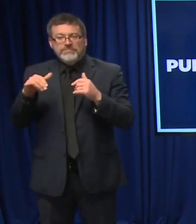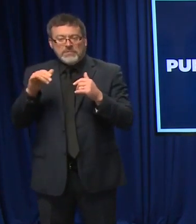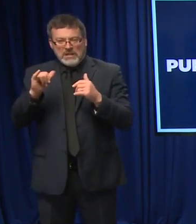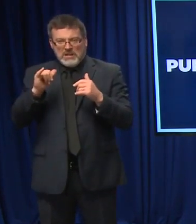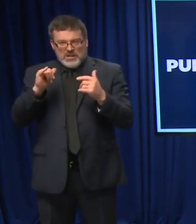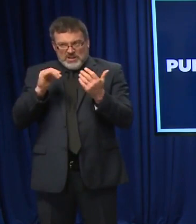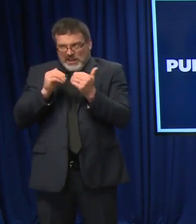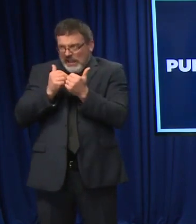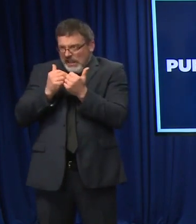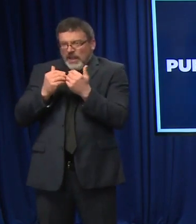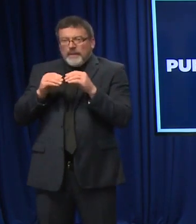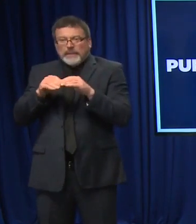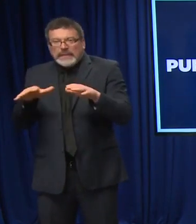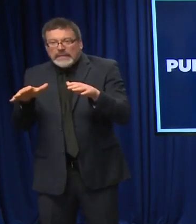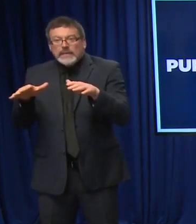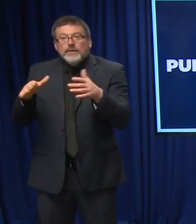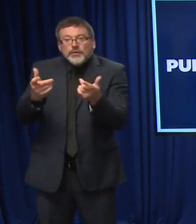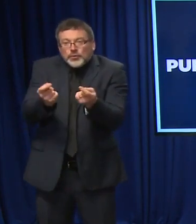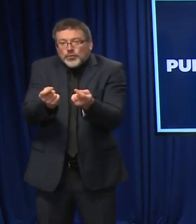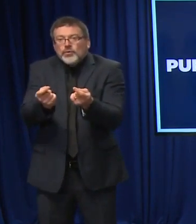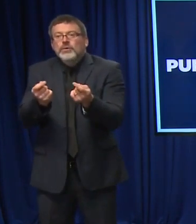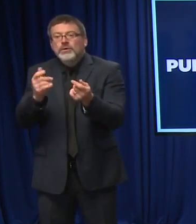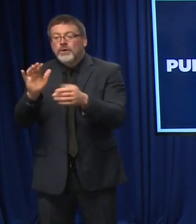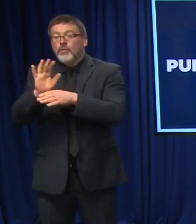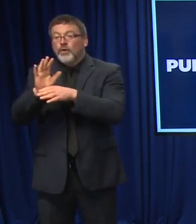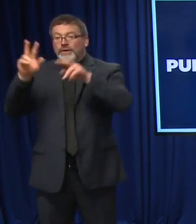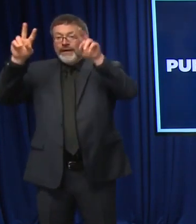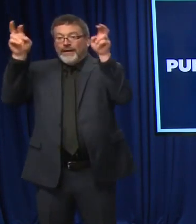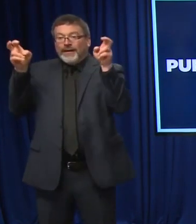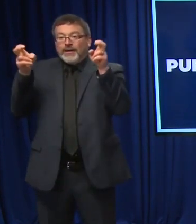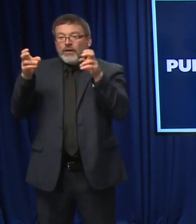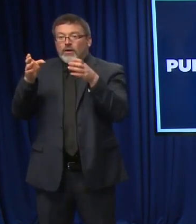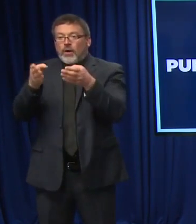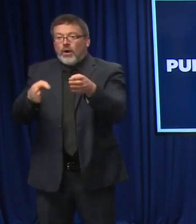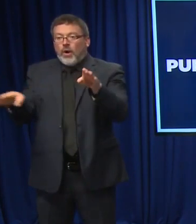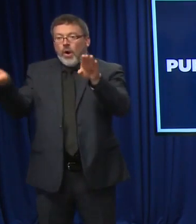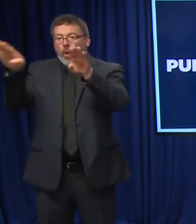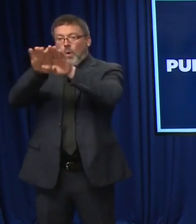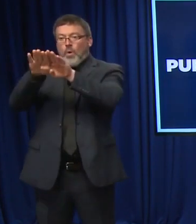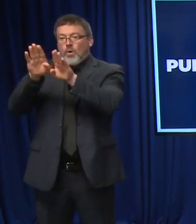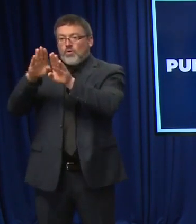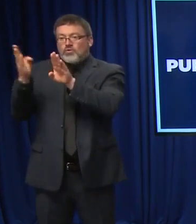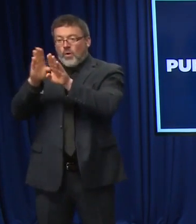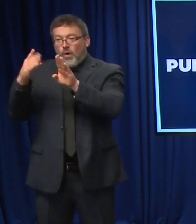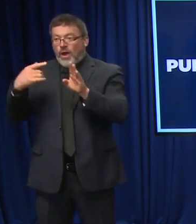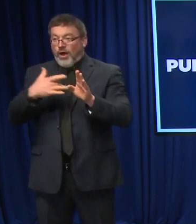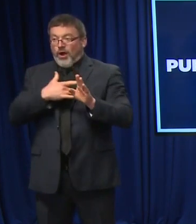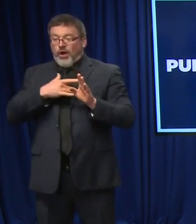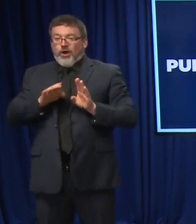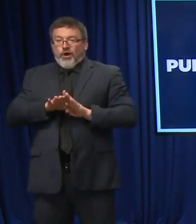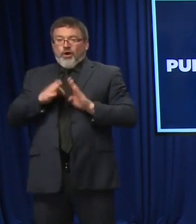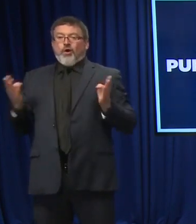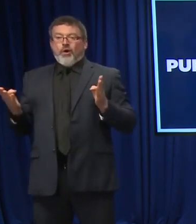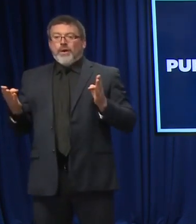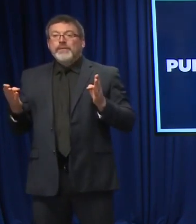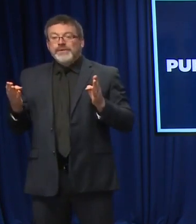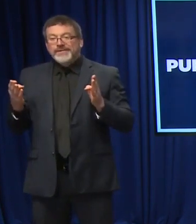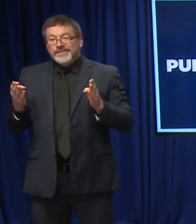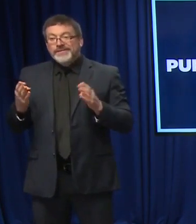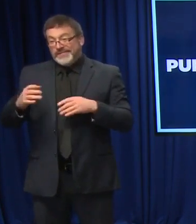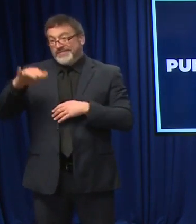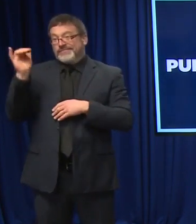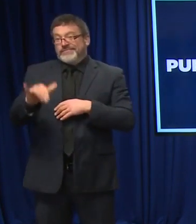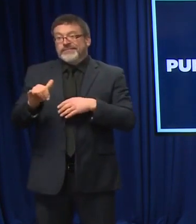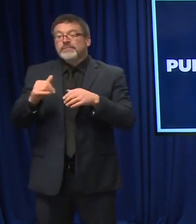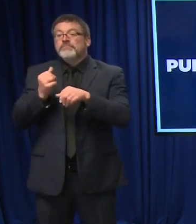Closed Doors, Open Hearts, Nursing Homes and COVID-19. New documentary that was put out by the American Healthcare Association. It features